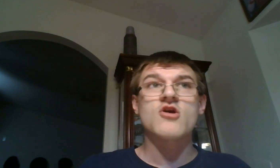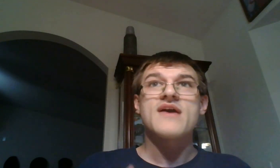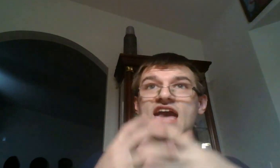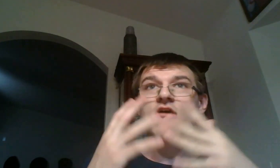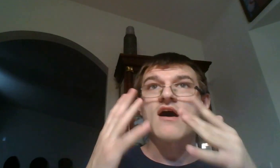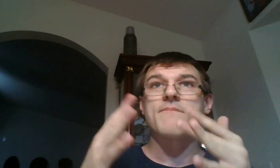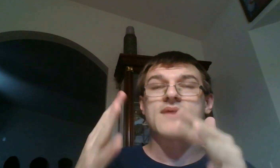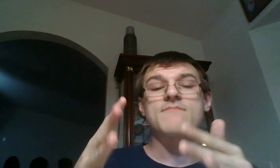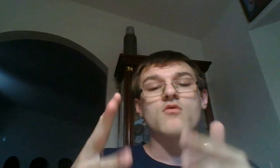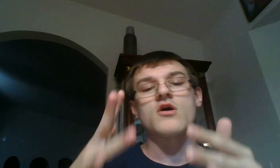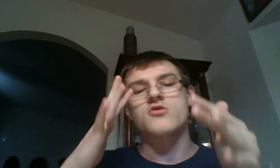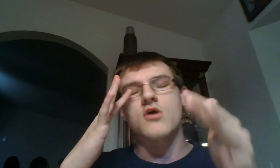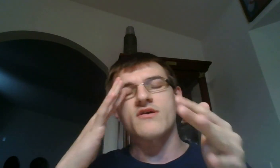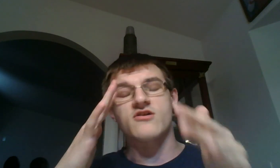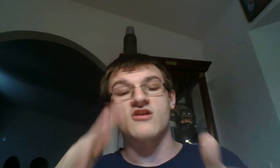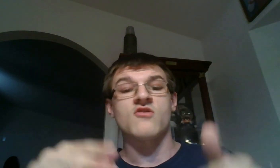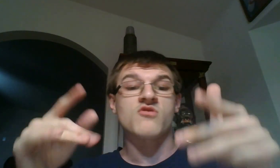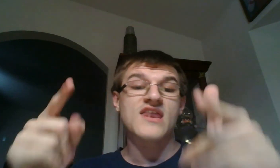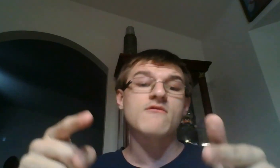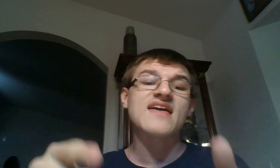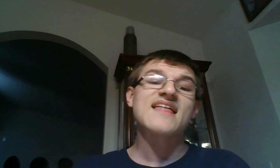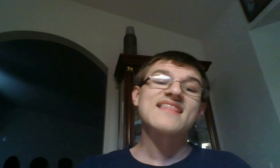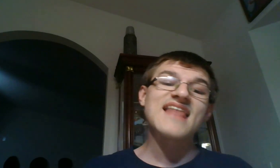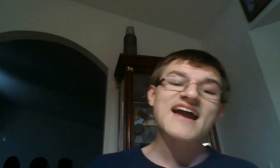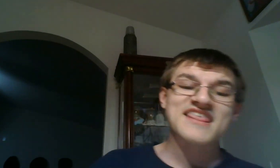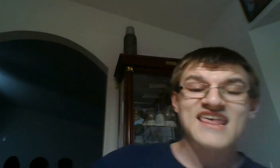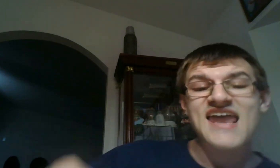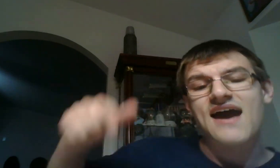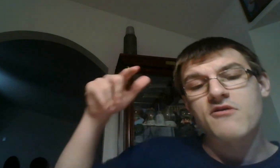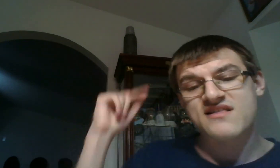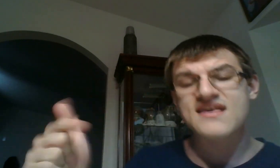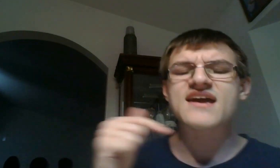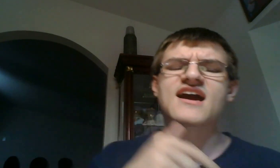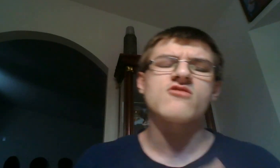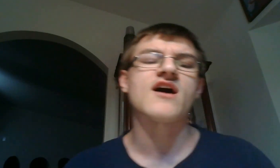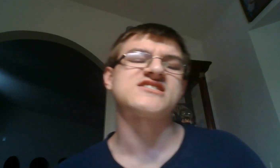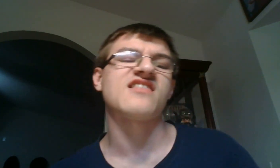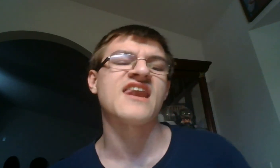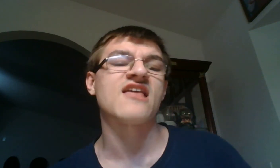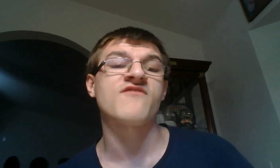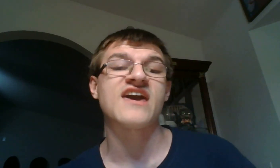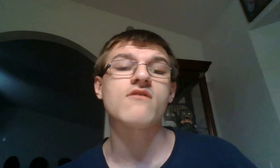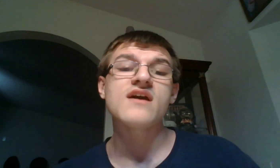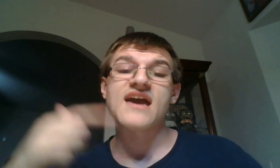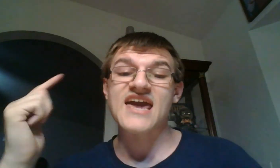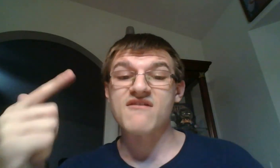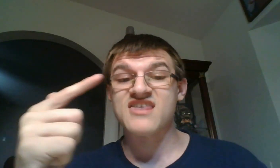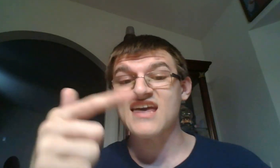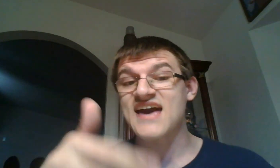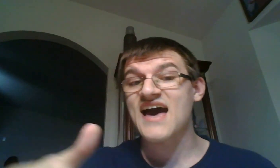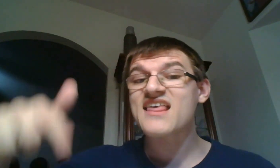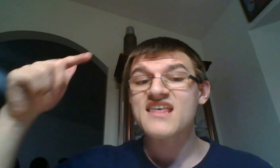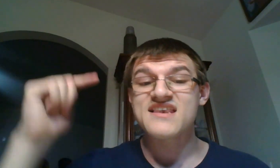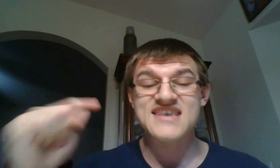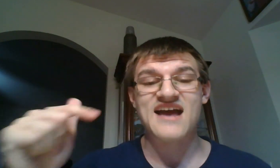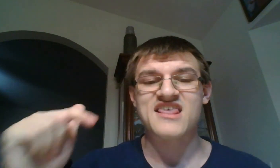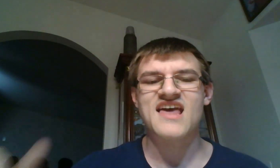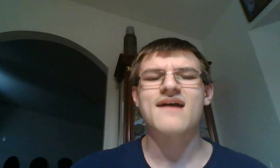and it'll help me more grow here on YouTube. So anyway, like I said, I want to thank you guys for watching today's video and I will see you guys next time.